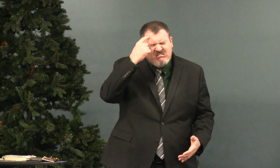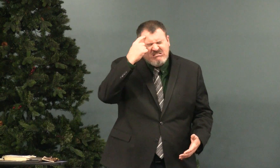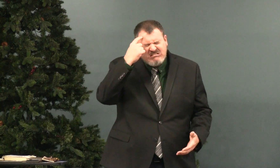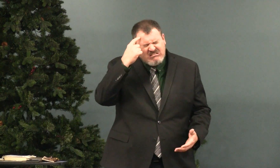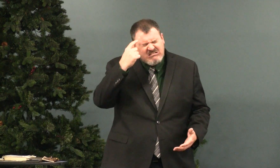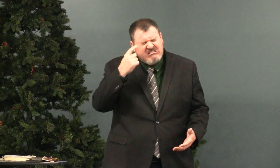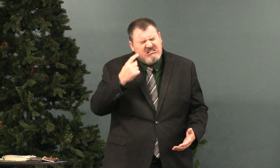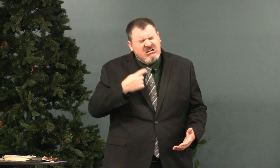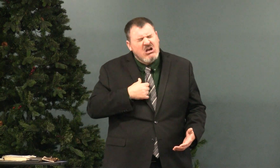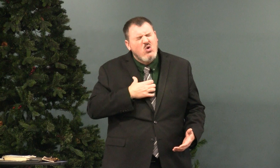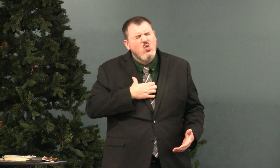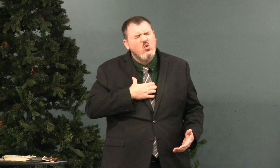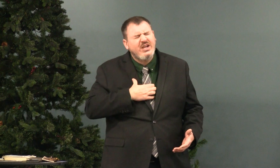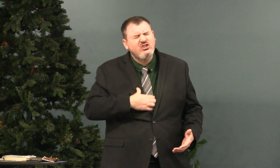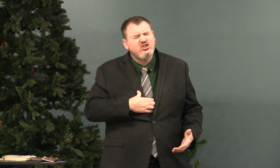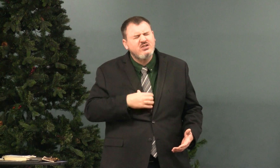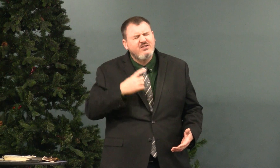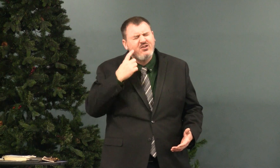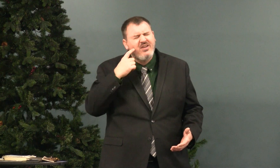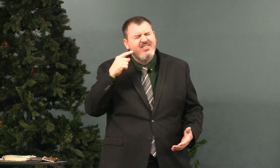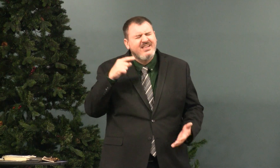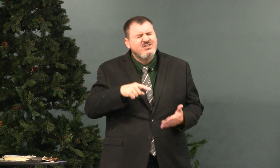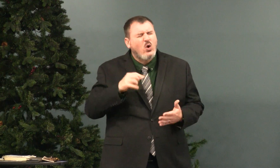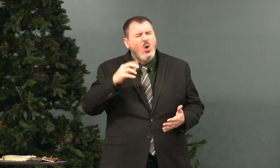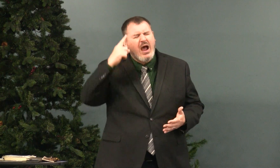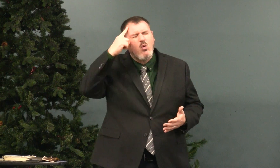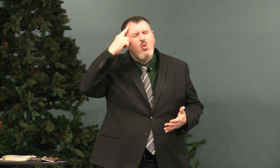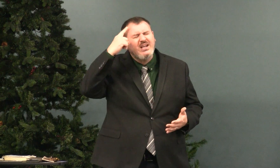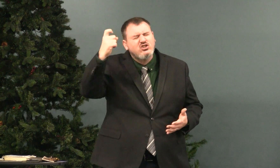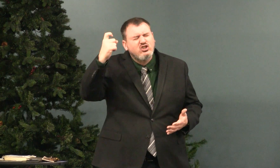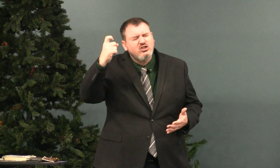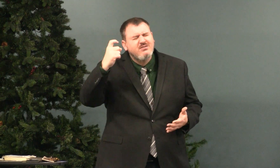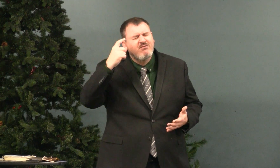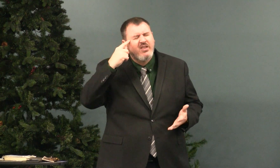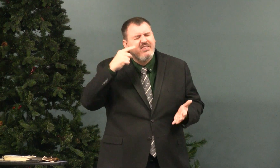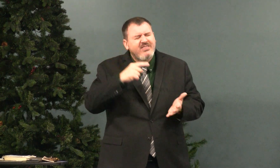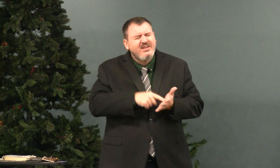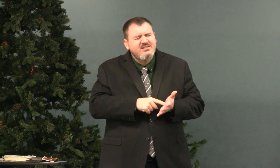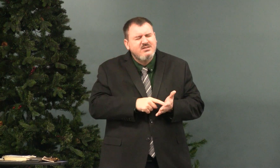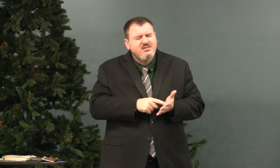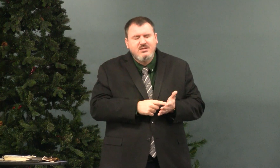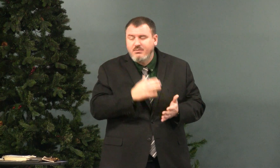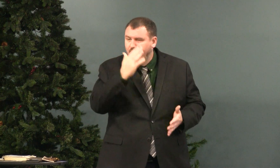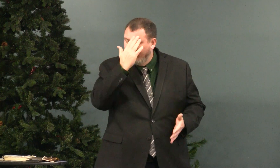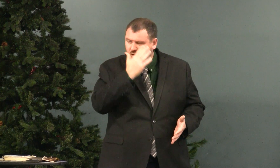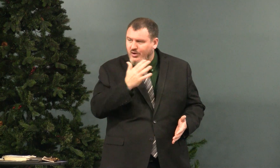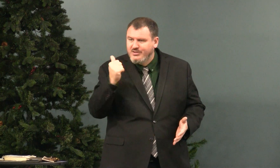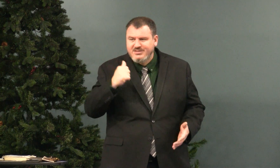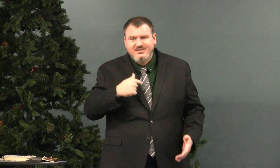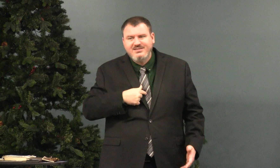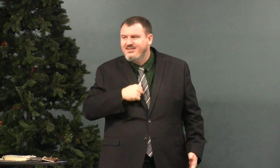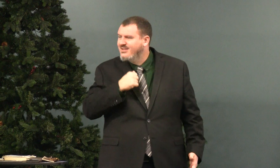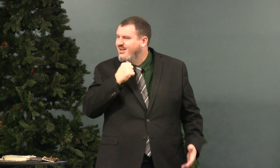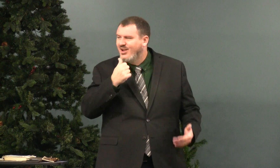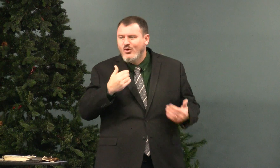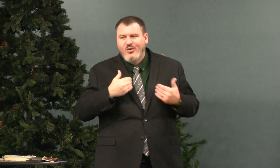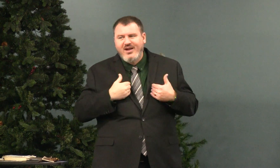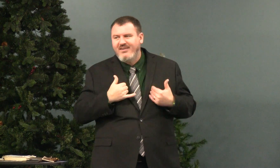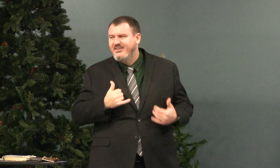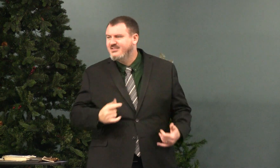Whatever I'm thinking of, I wish for this or I wish for this because I don't